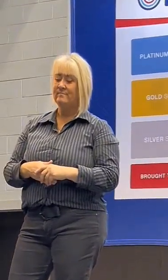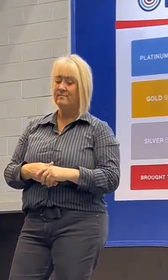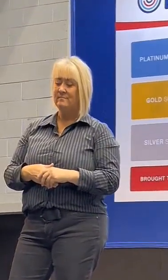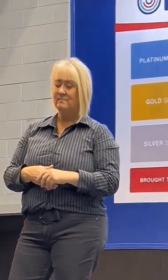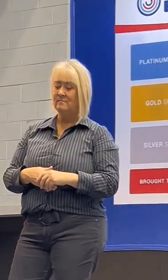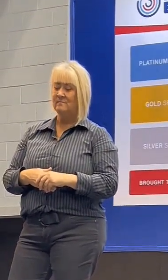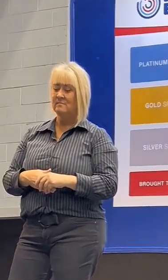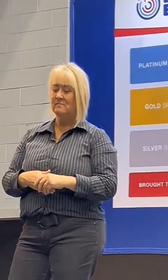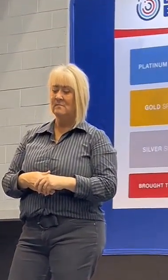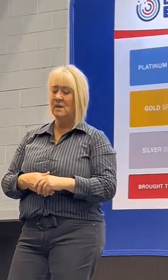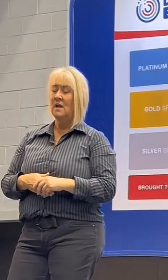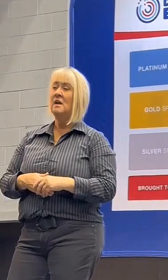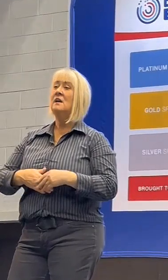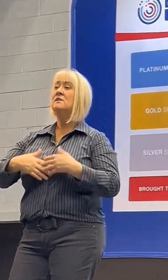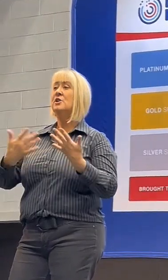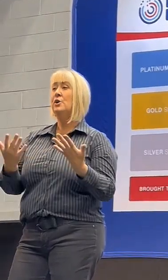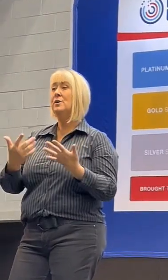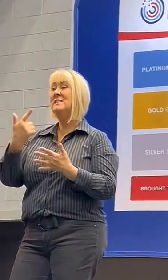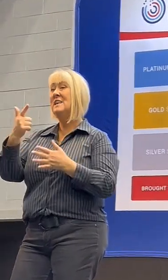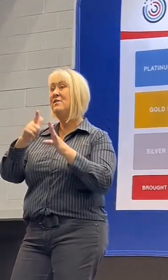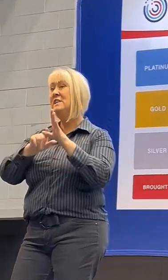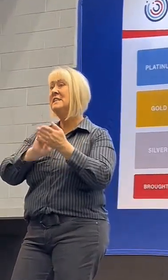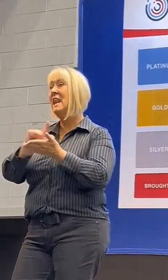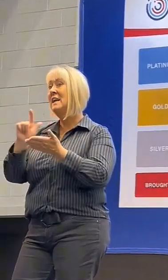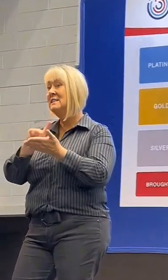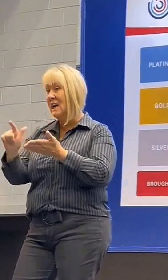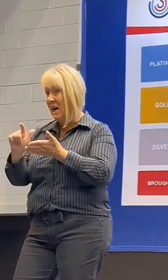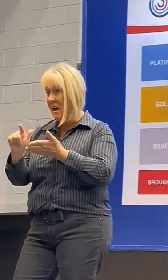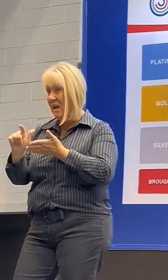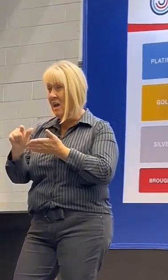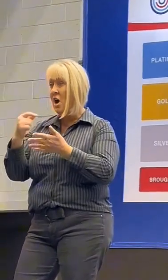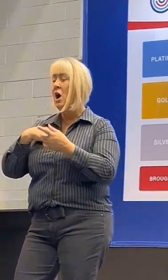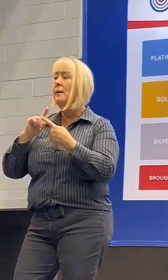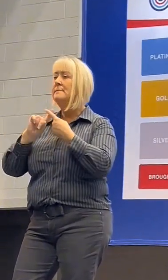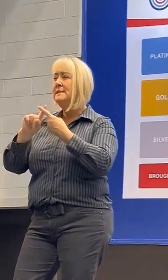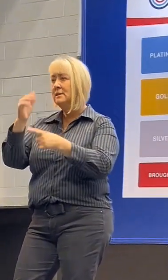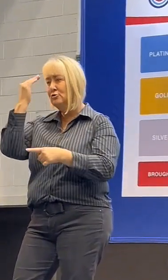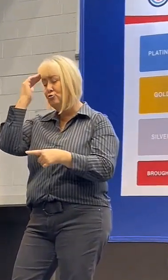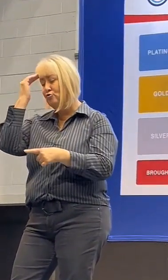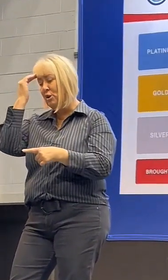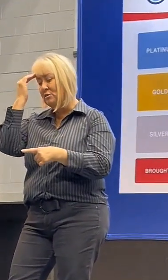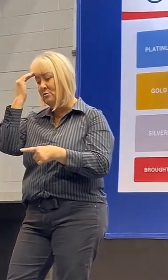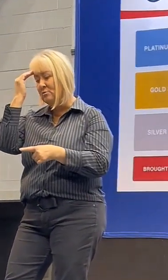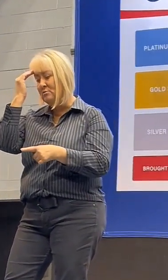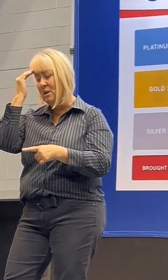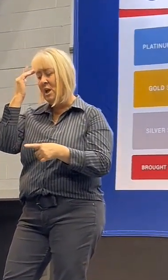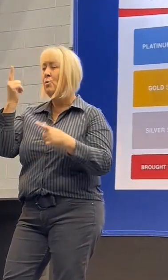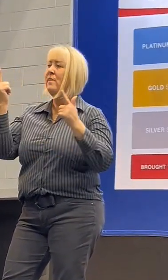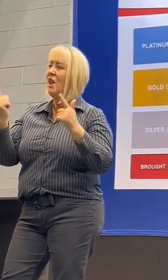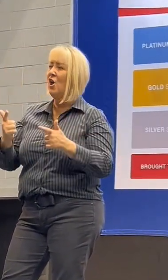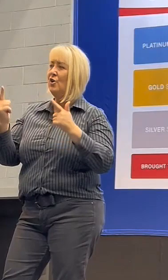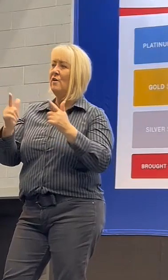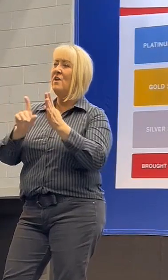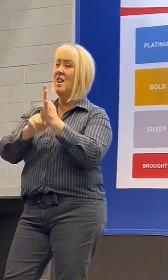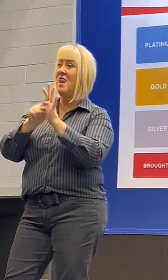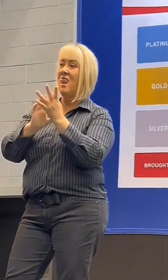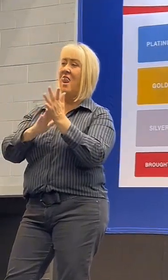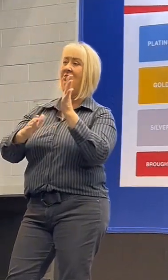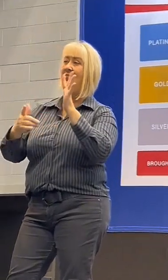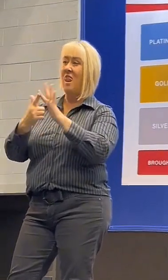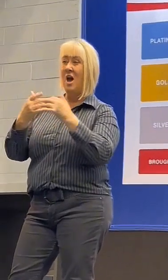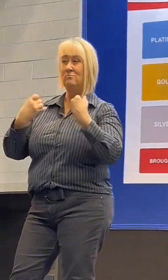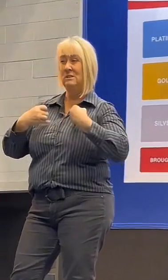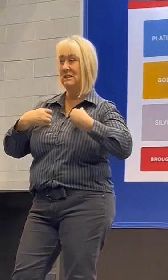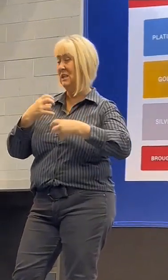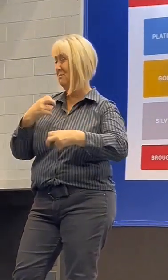Seven years on, since my first symptoms begun, and I'm still struggling with chronic neurological Lyme disease, a challenging,